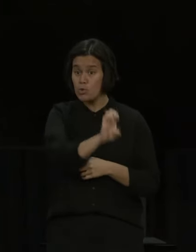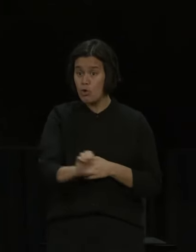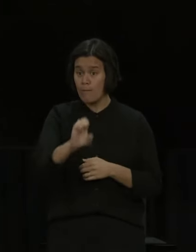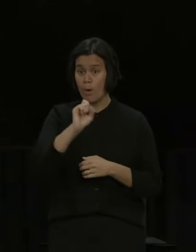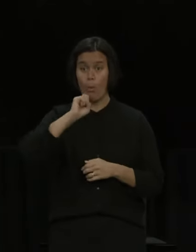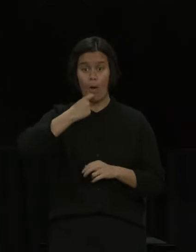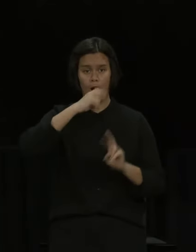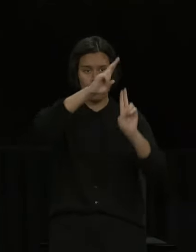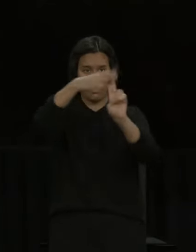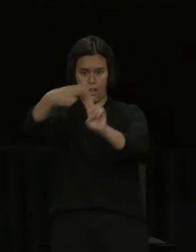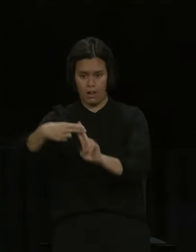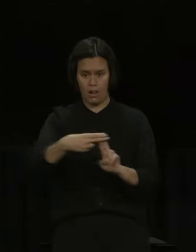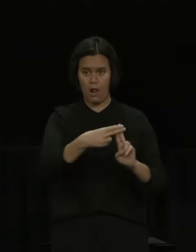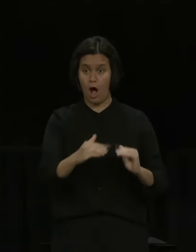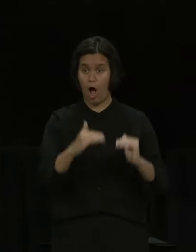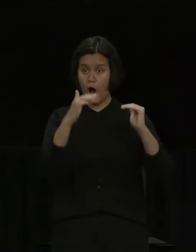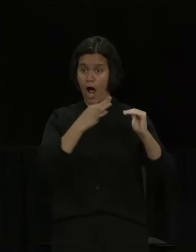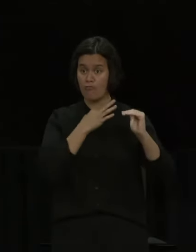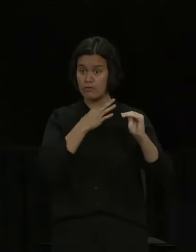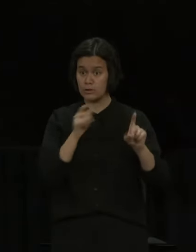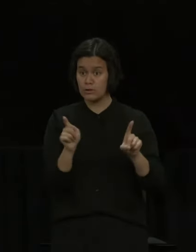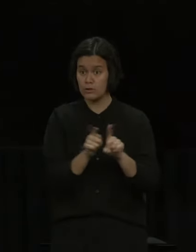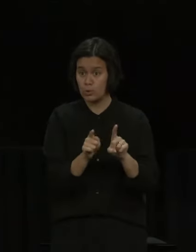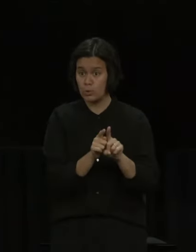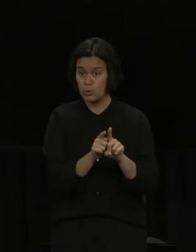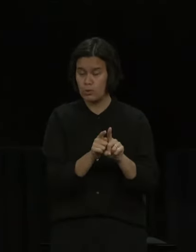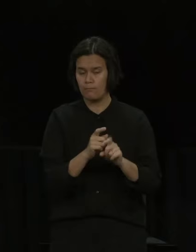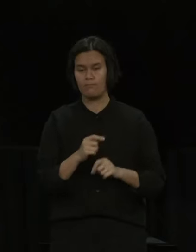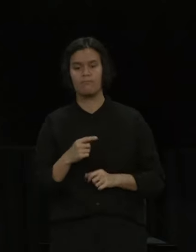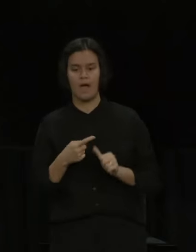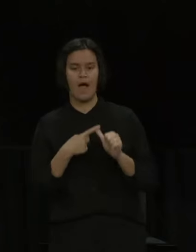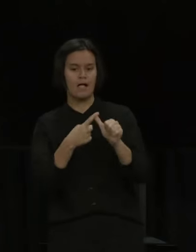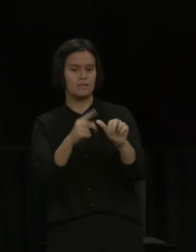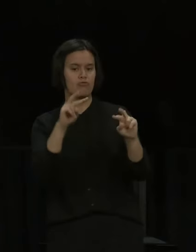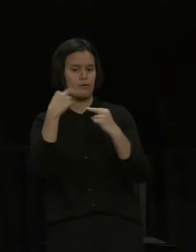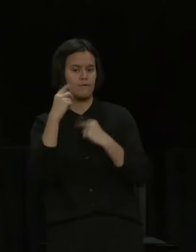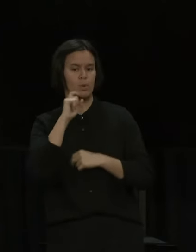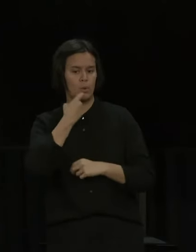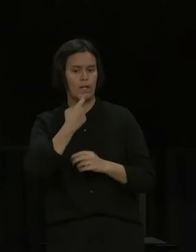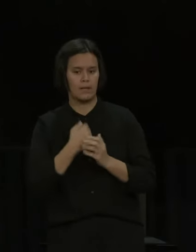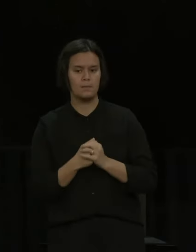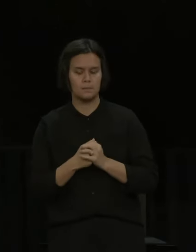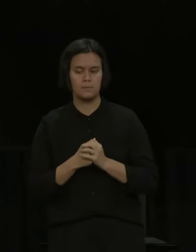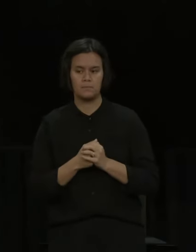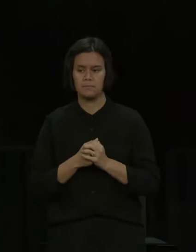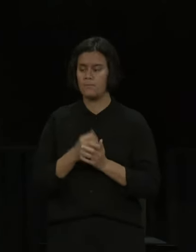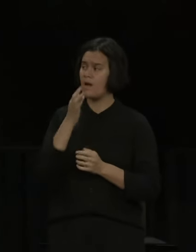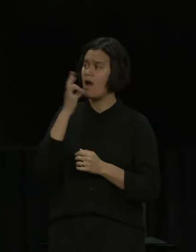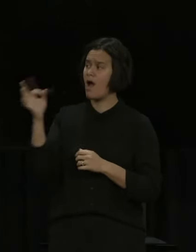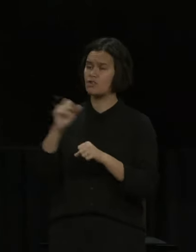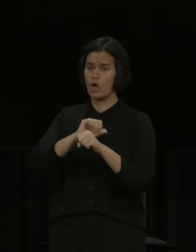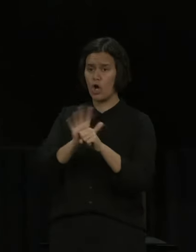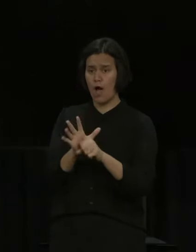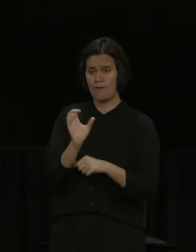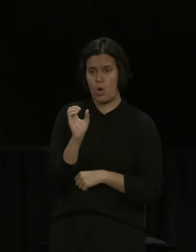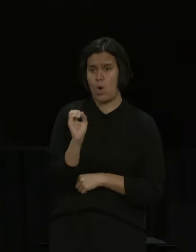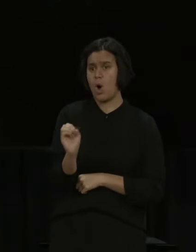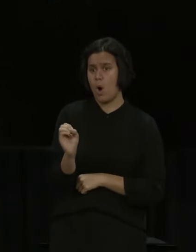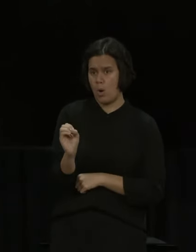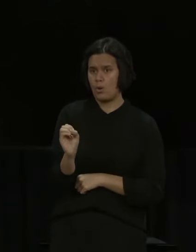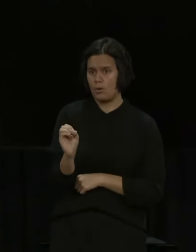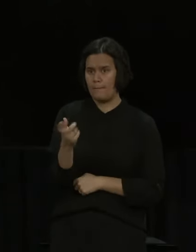Look we keep it under review all of the time. Given how prevalent well getting more prevalent that strain of the virus is is your advice